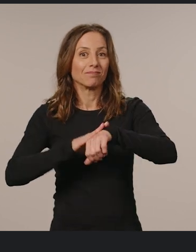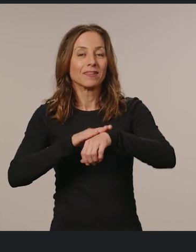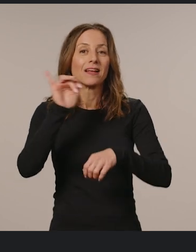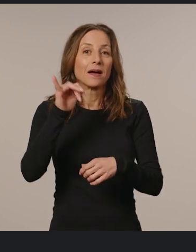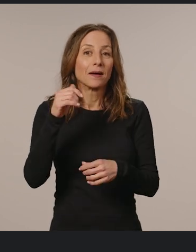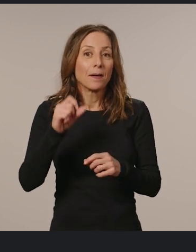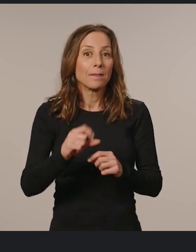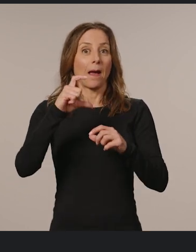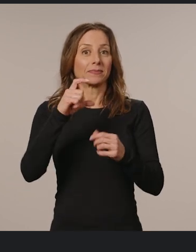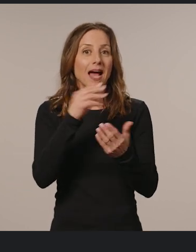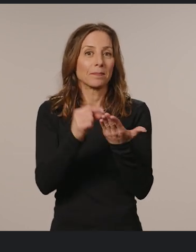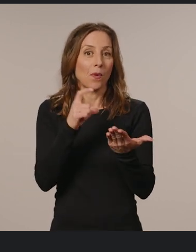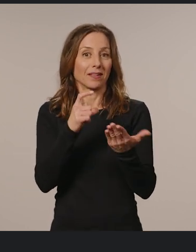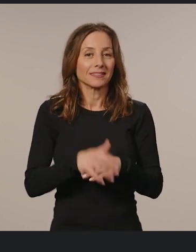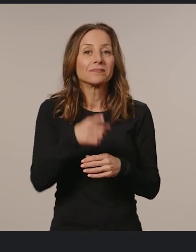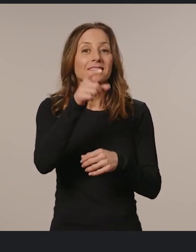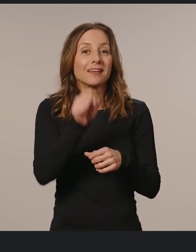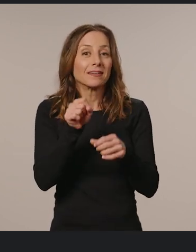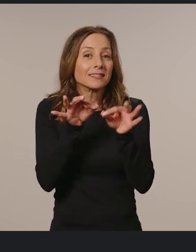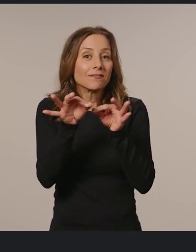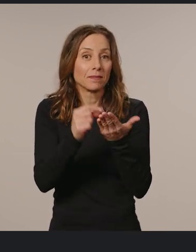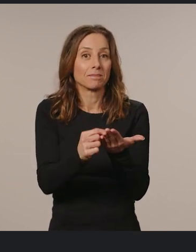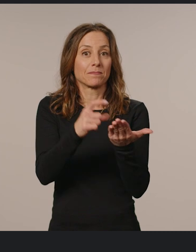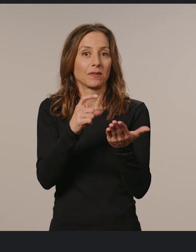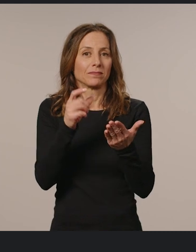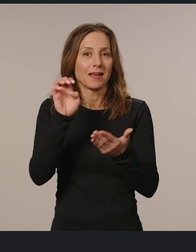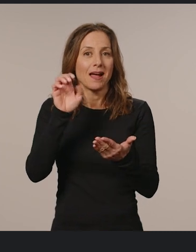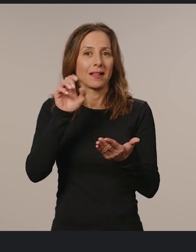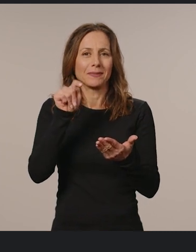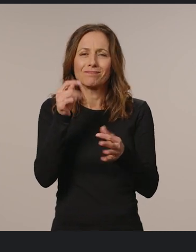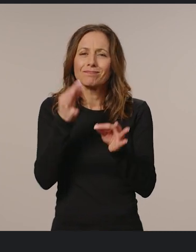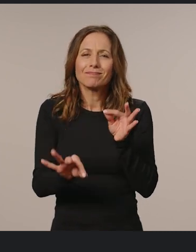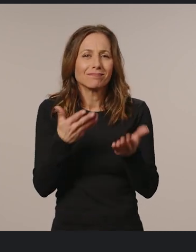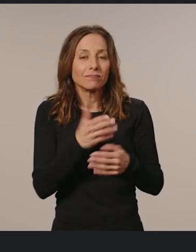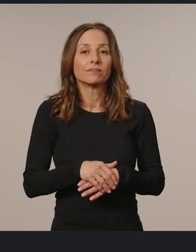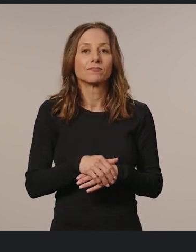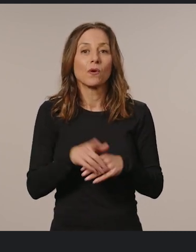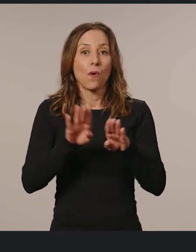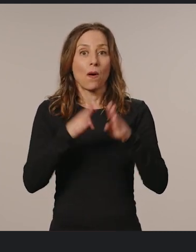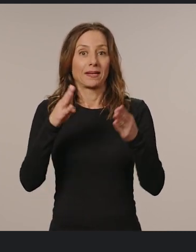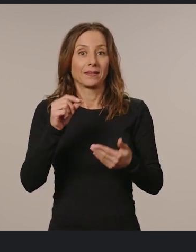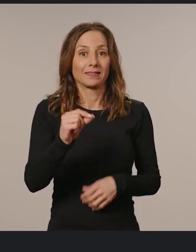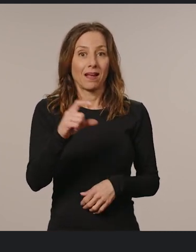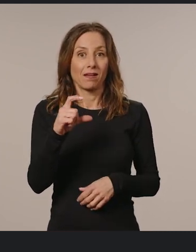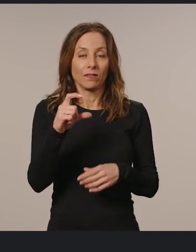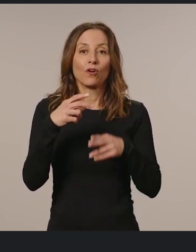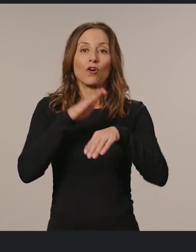pop-ups and models. You can define the model element simply like this, and open the dialogue by calling showModel